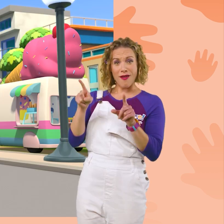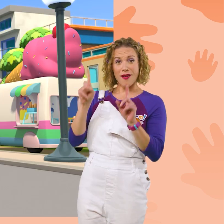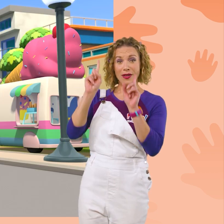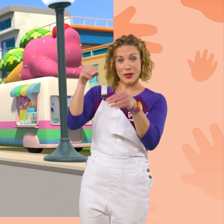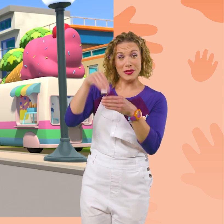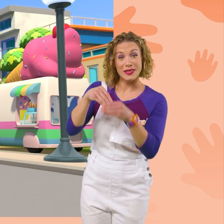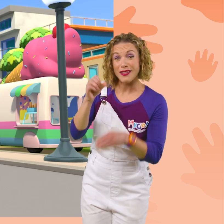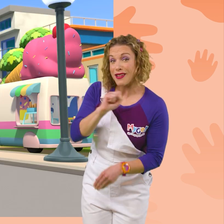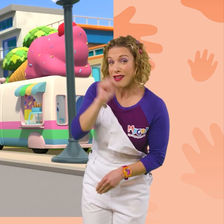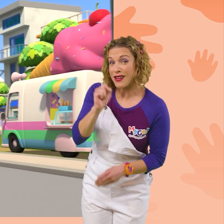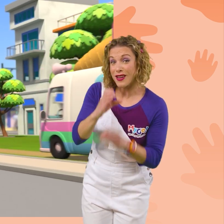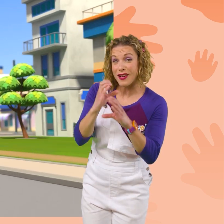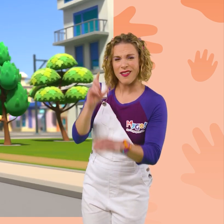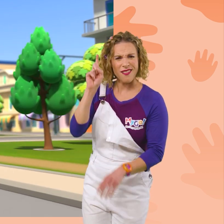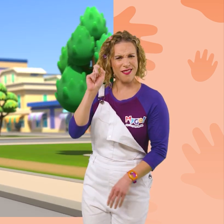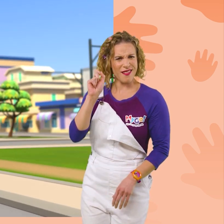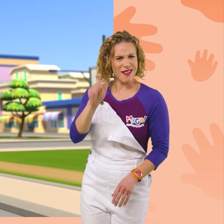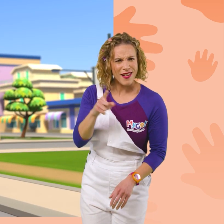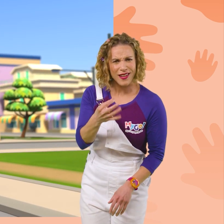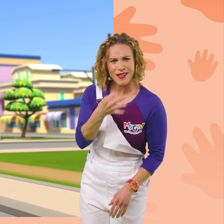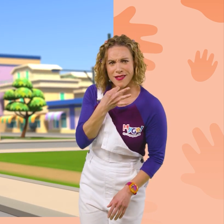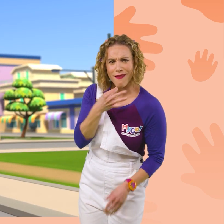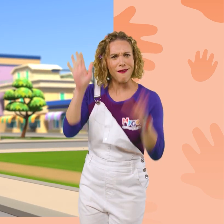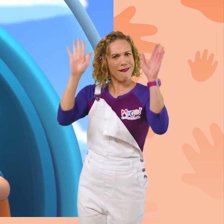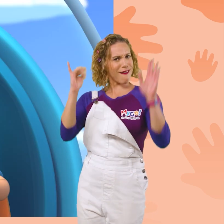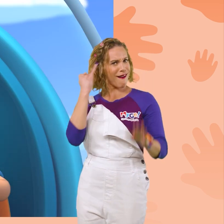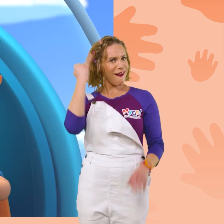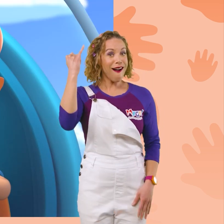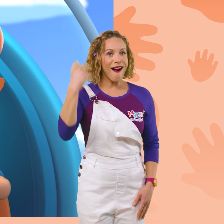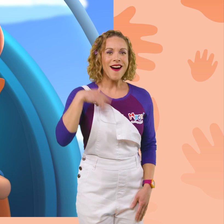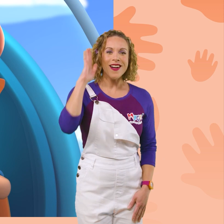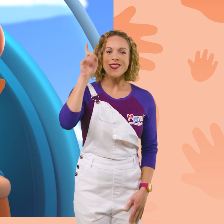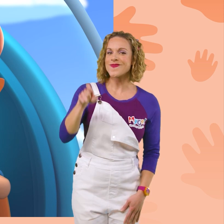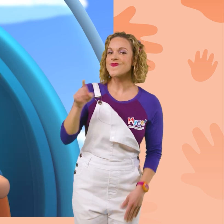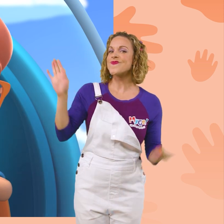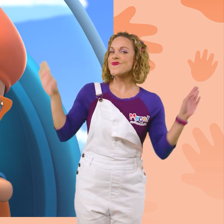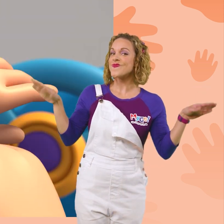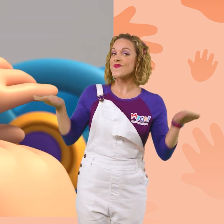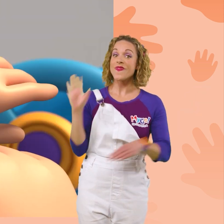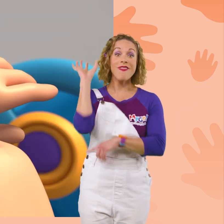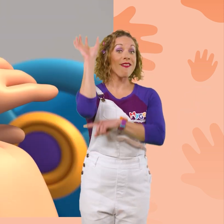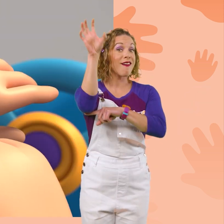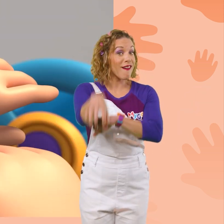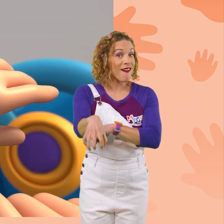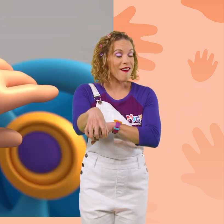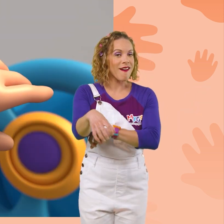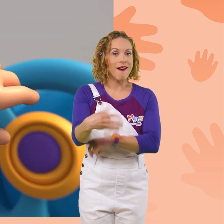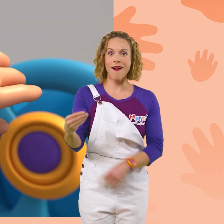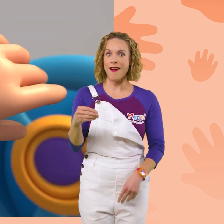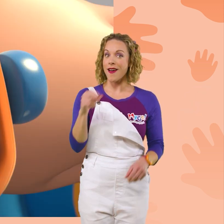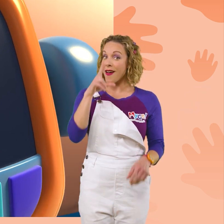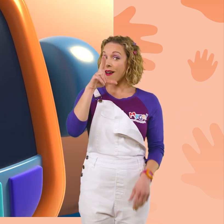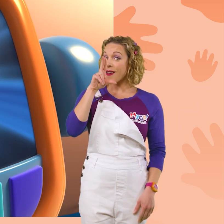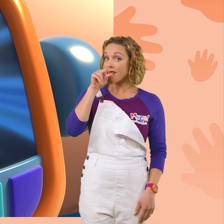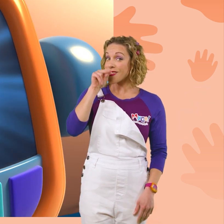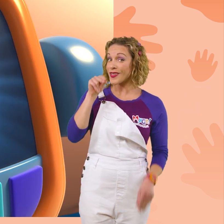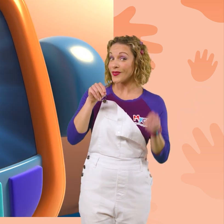truck and ask an expert? That's a great idea! I'm gonna need wings, the excavator arm, and duck feet!